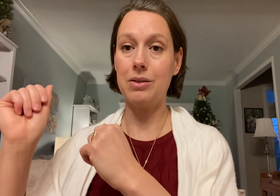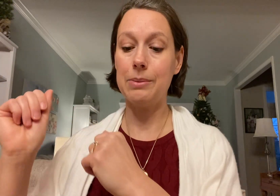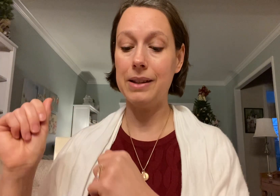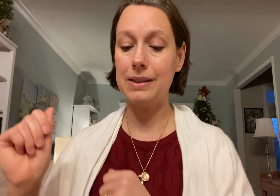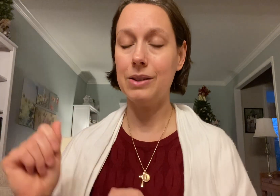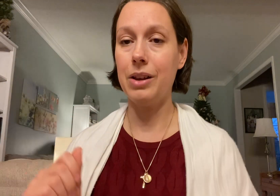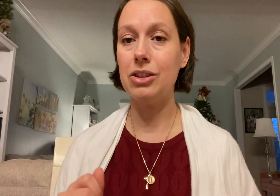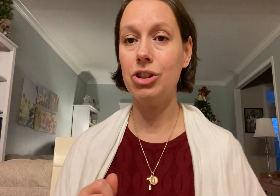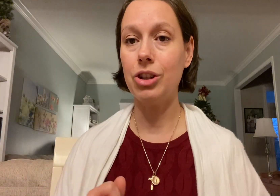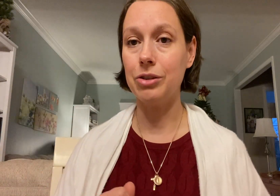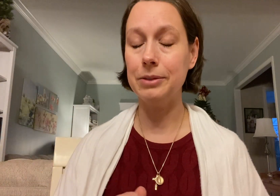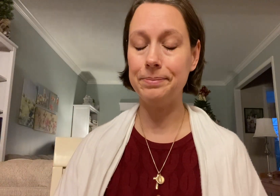space. So that's shuttle.